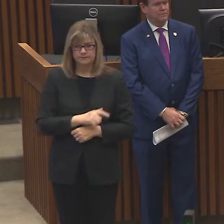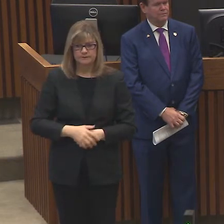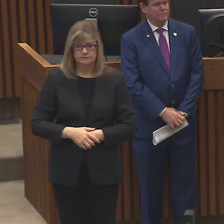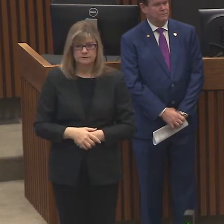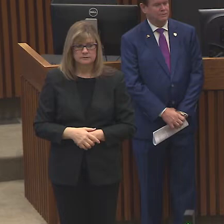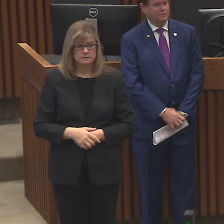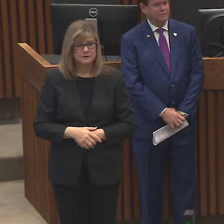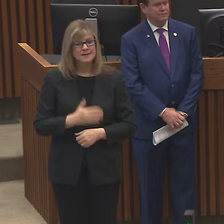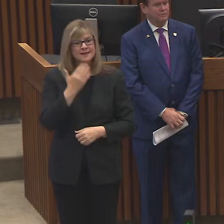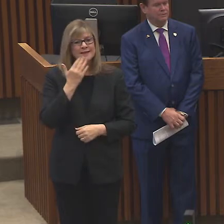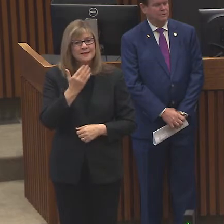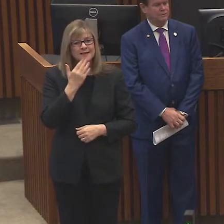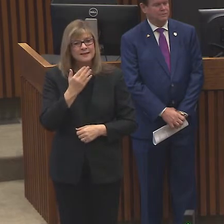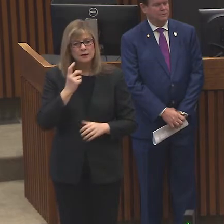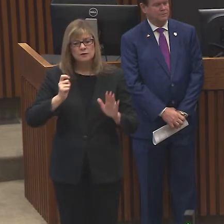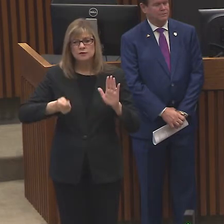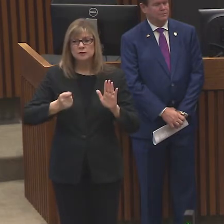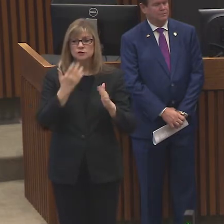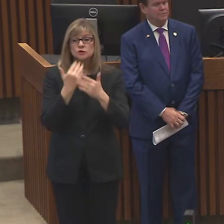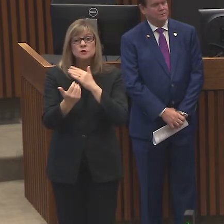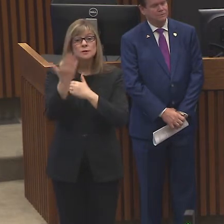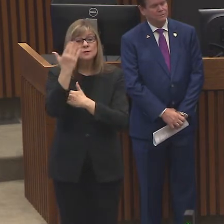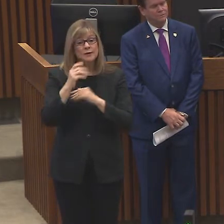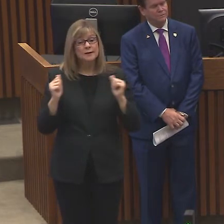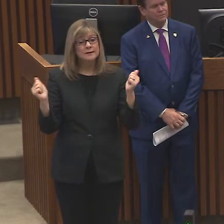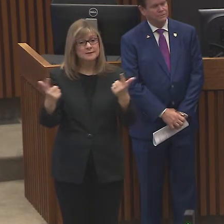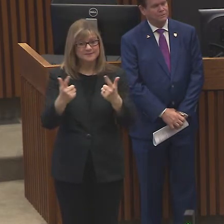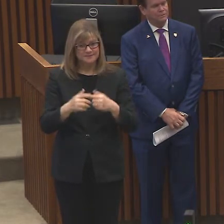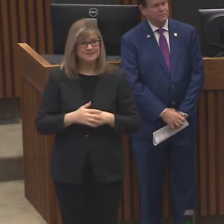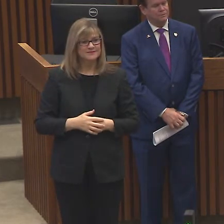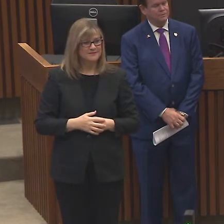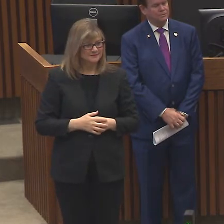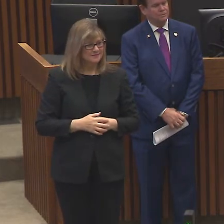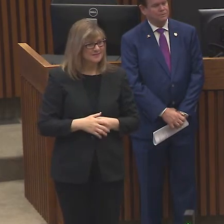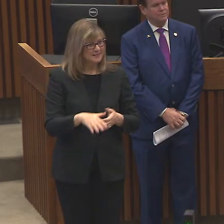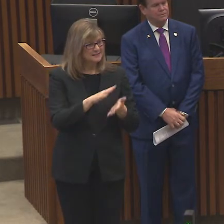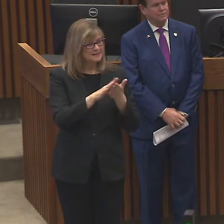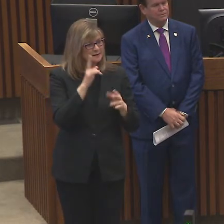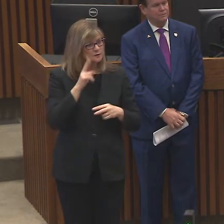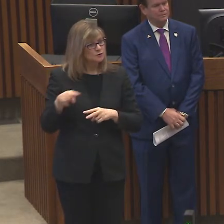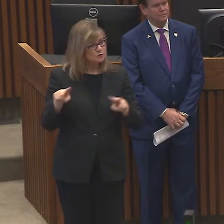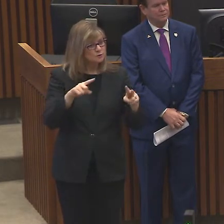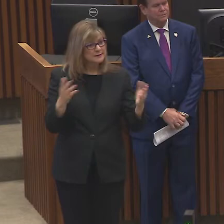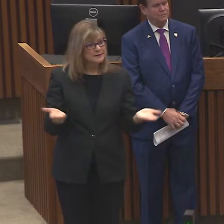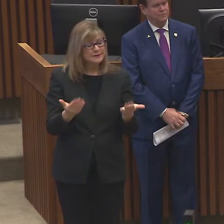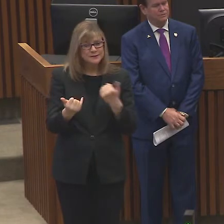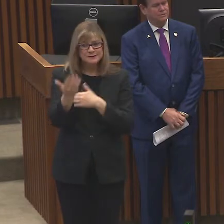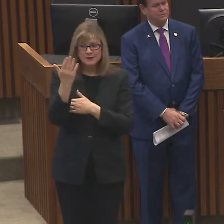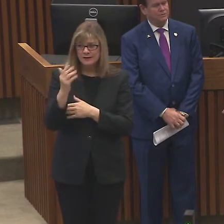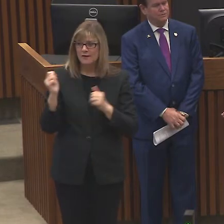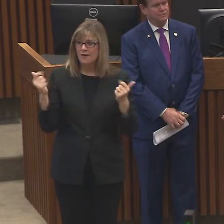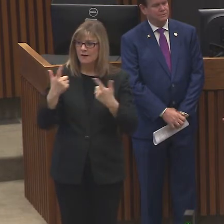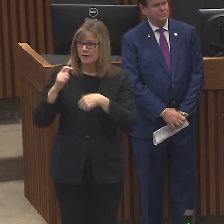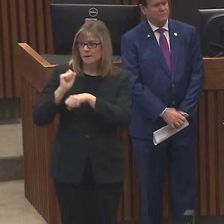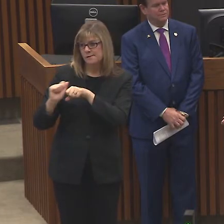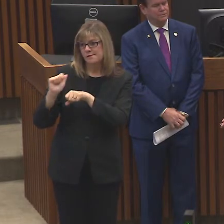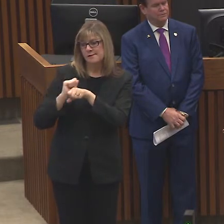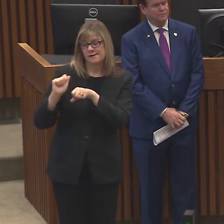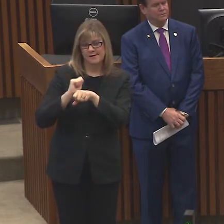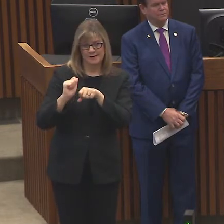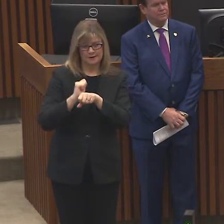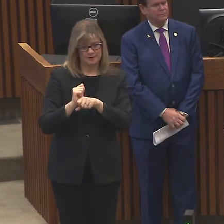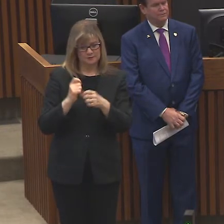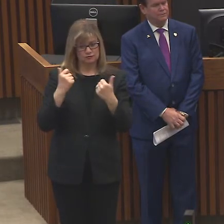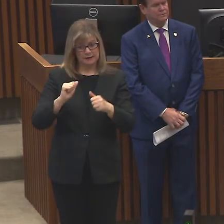Thank you judge. Good morning everybody. It's nice to see you here this morning as everybody works hard to keep us all safe and